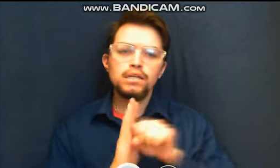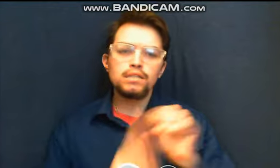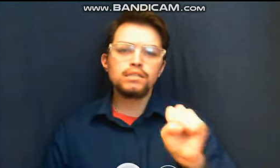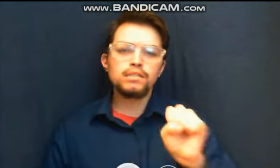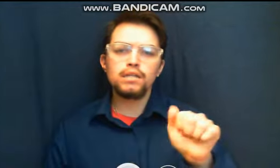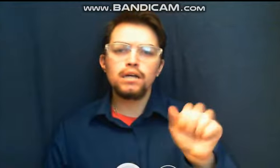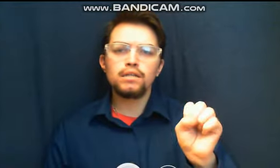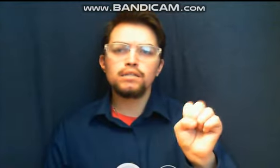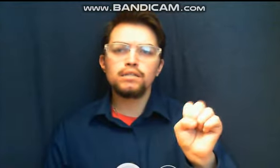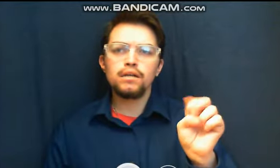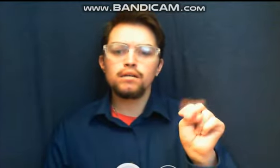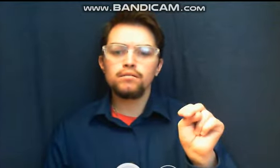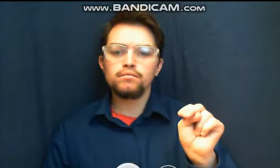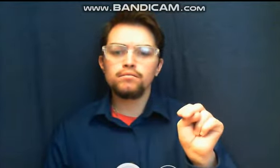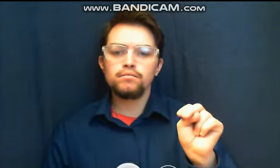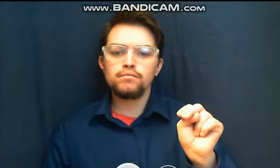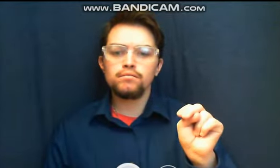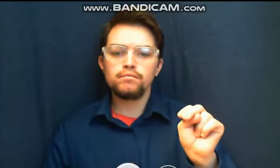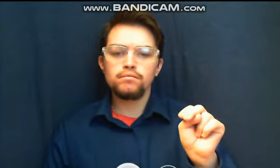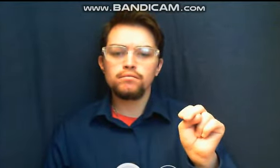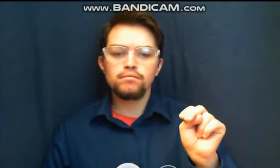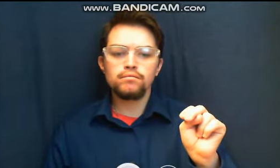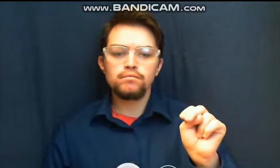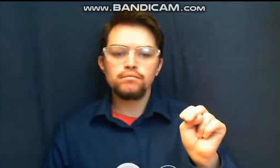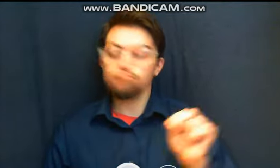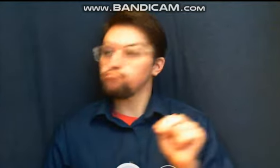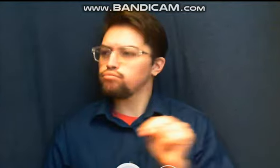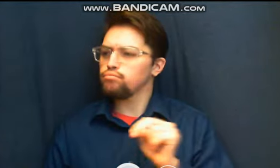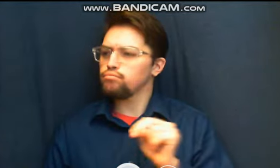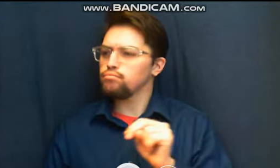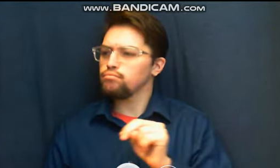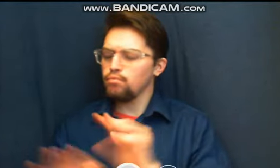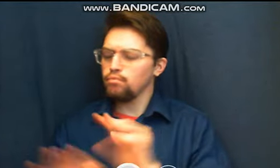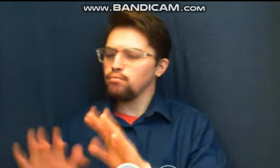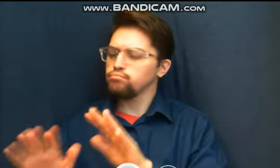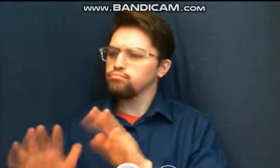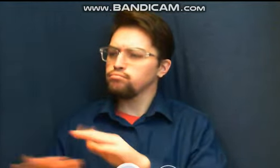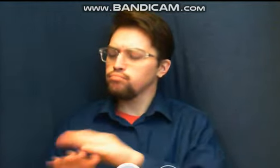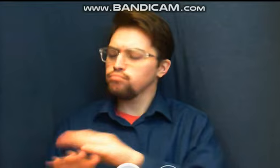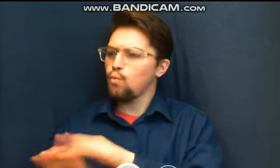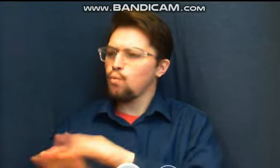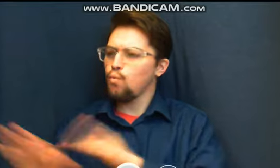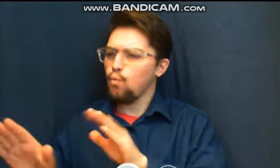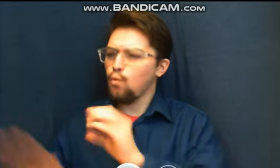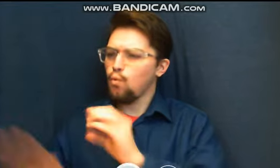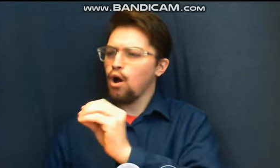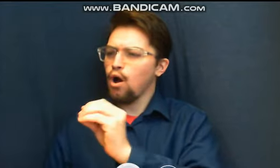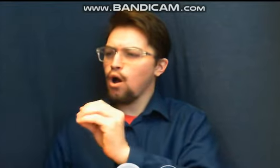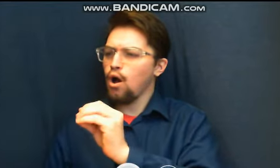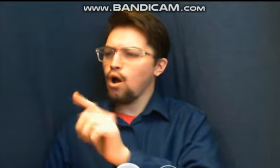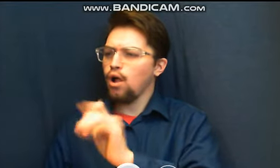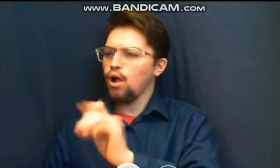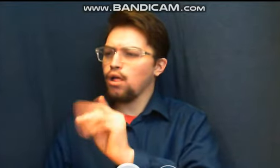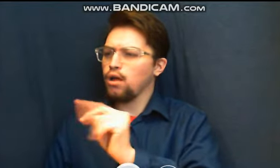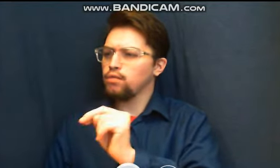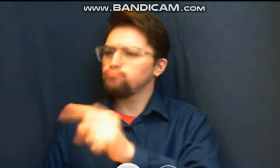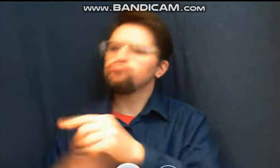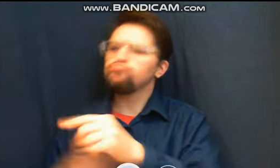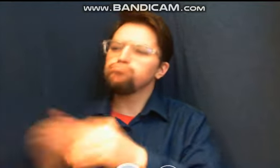days, calm down, calm down, slow down, slow down, you're way ahead of me, I can't